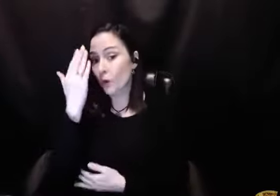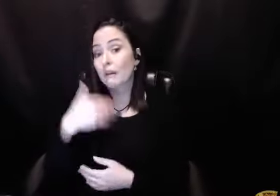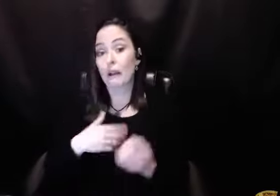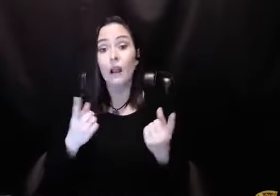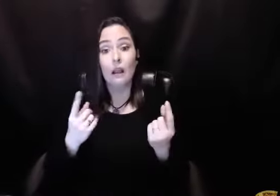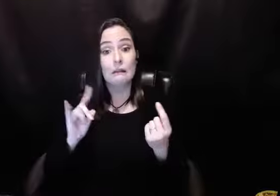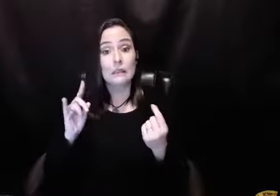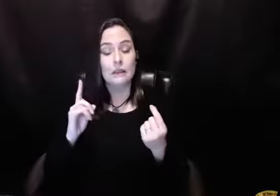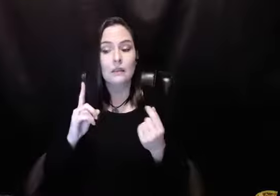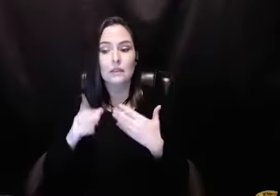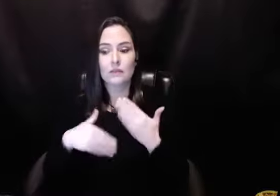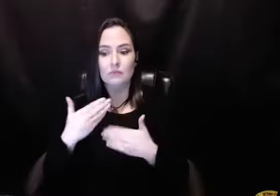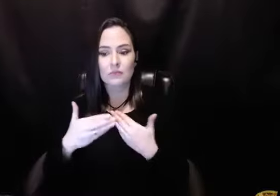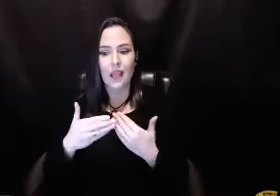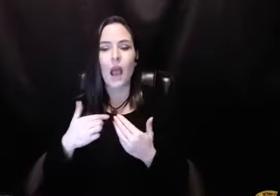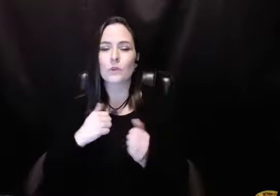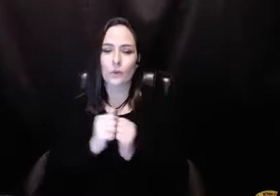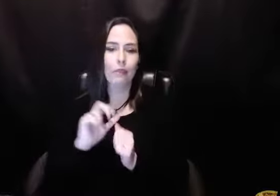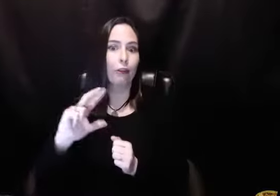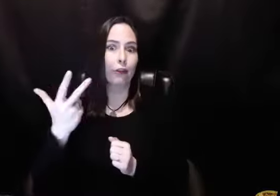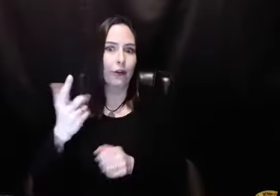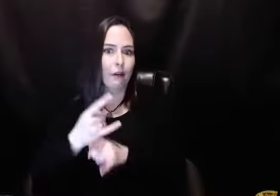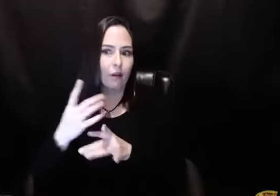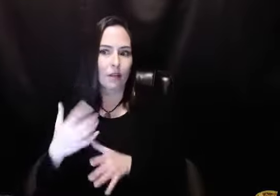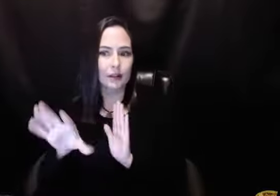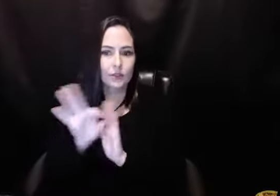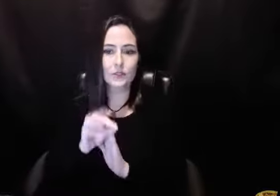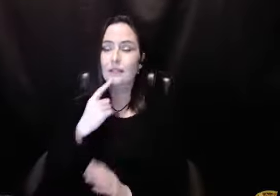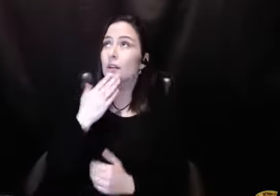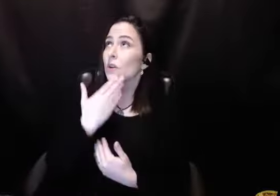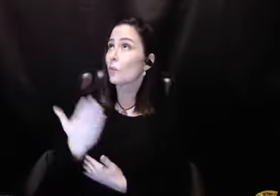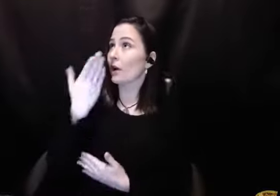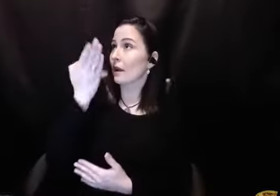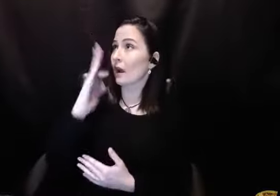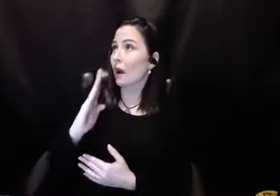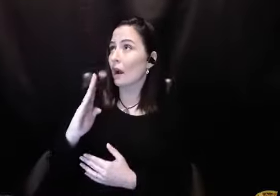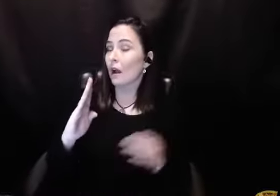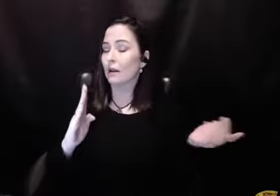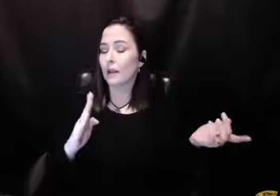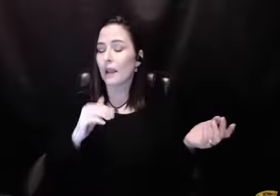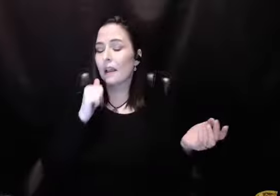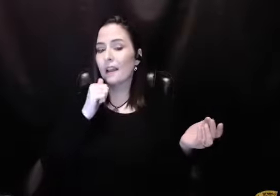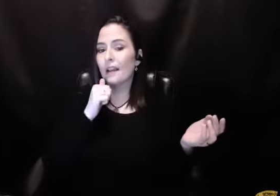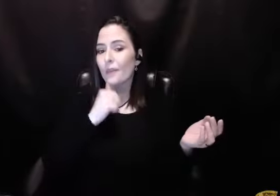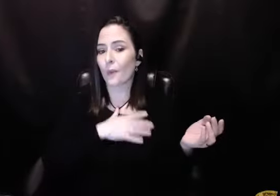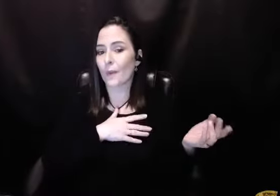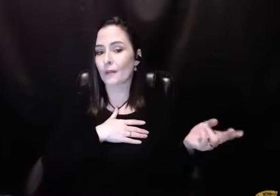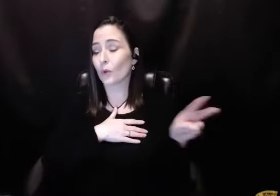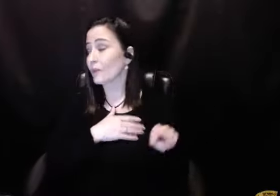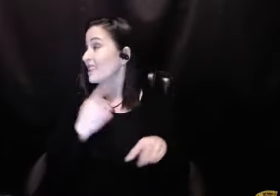right away. And so, I do that. I remember when I did it, I was with the third alcoholic I had chosen. And I woke up in the morning and I said, good